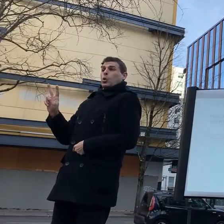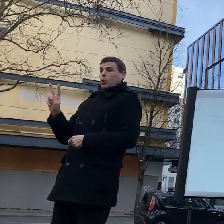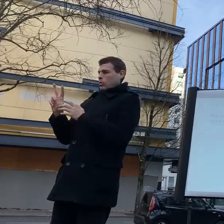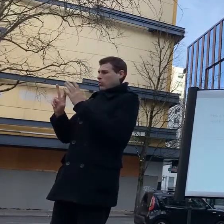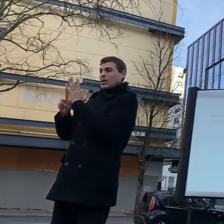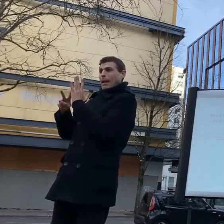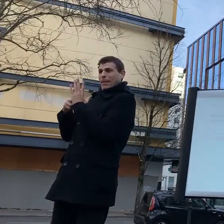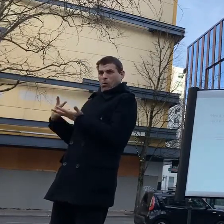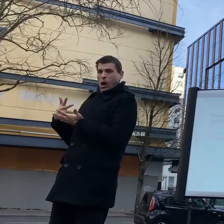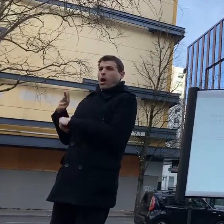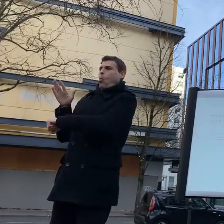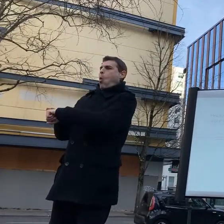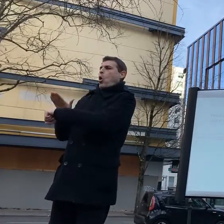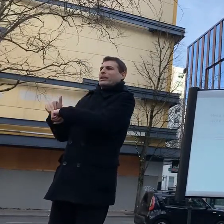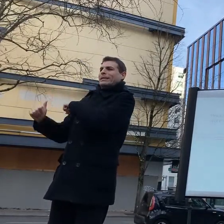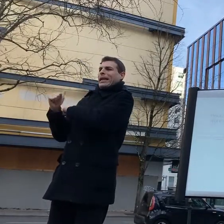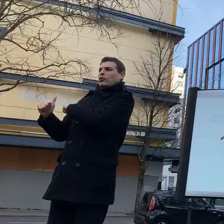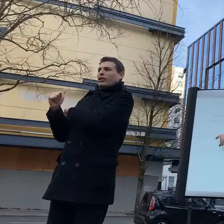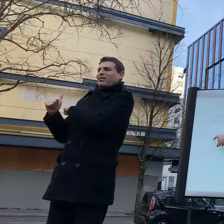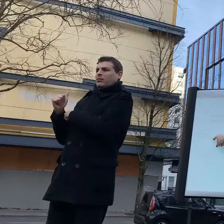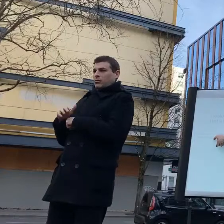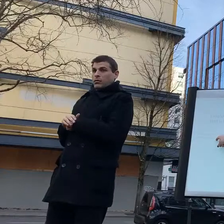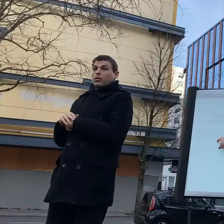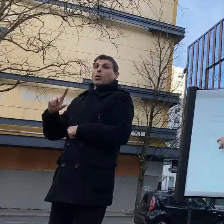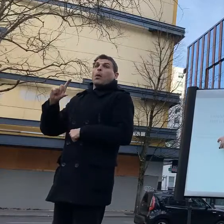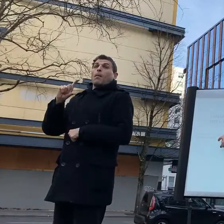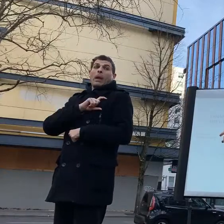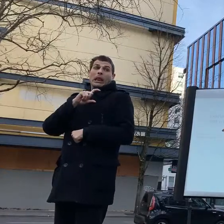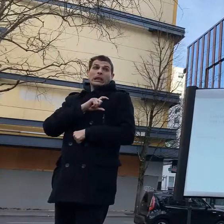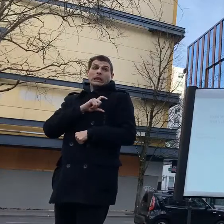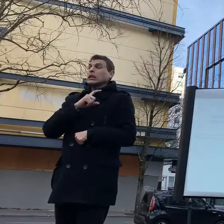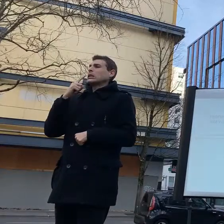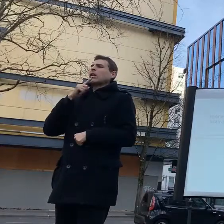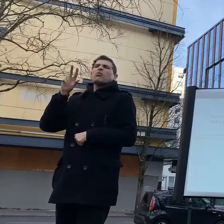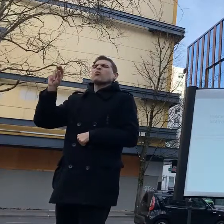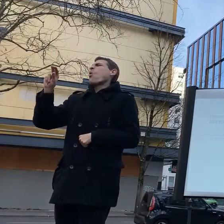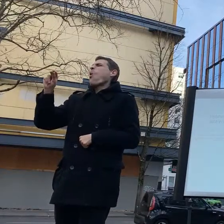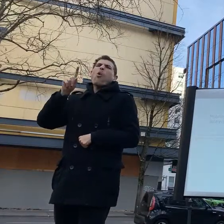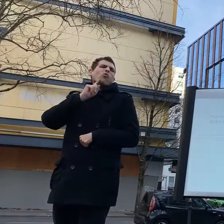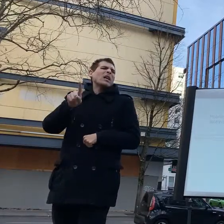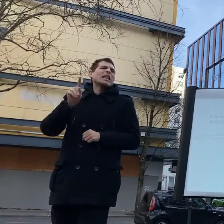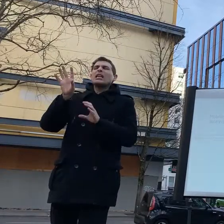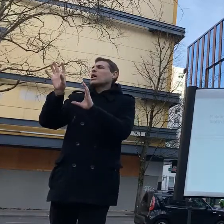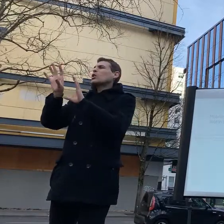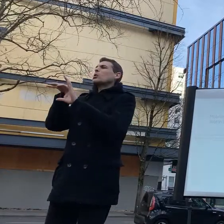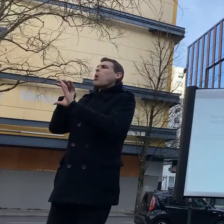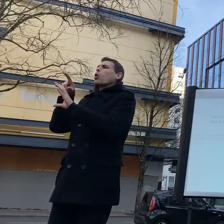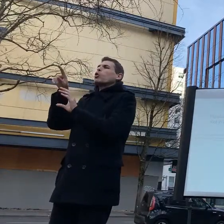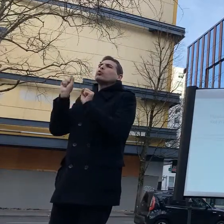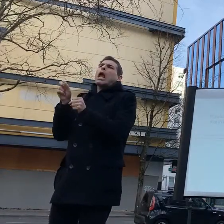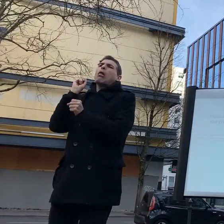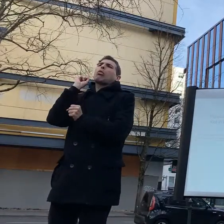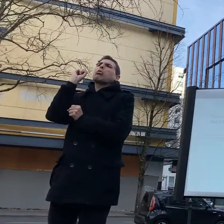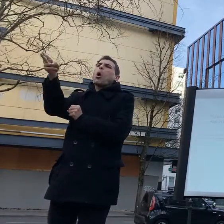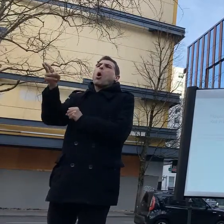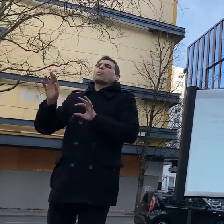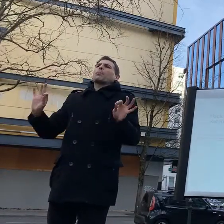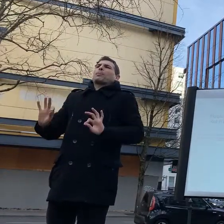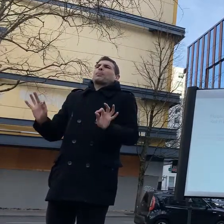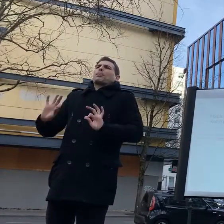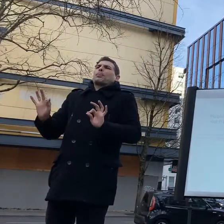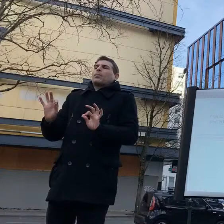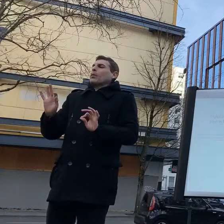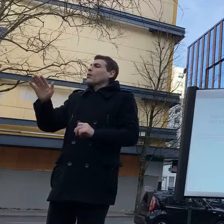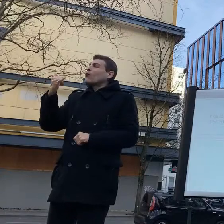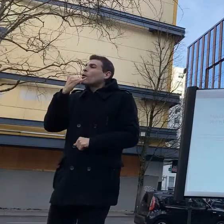to the people around the city and the people around the country is that smoke that's being used is inert when it is not whether it's safe